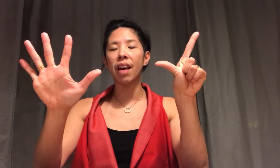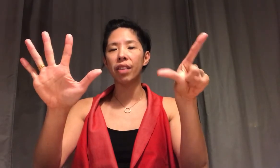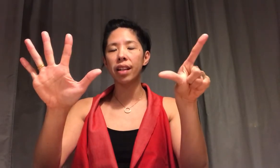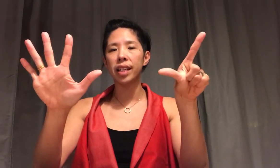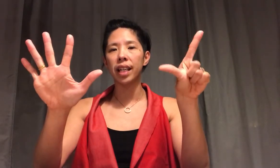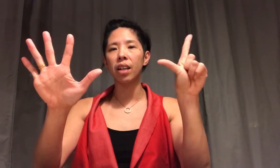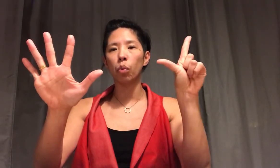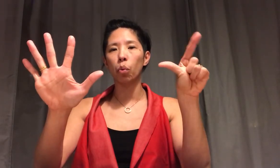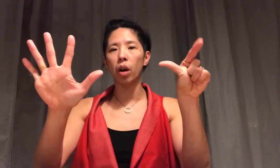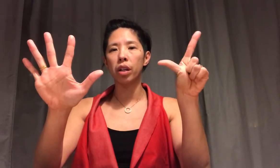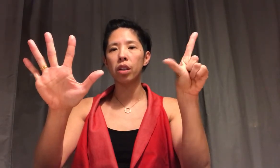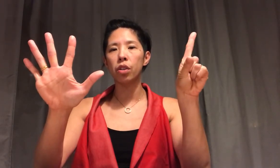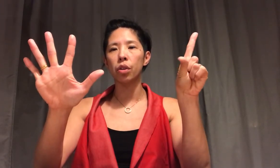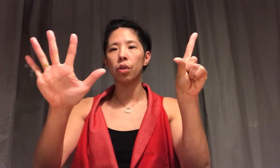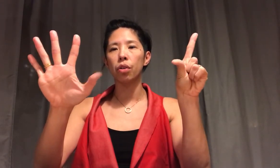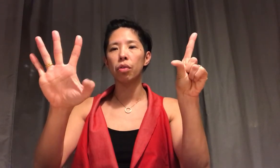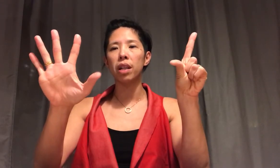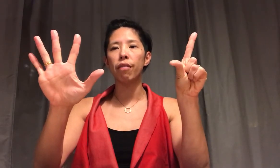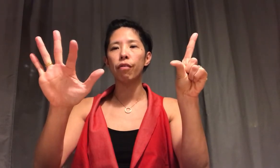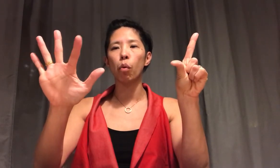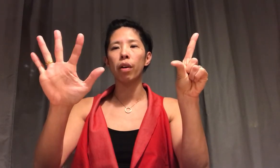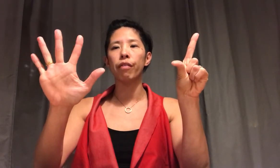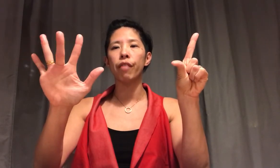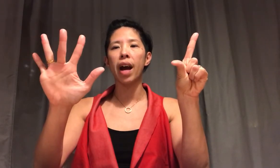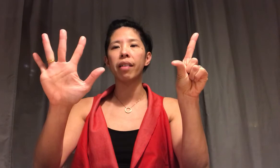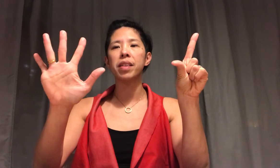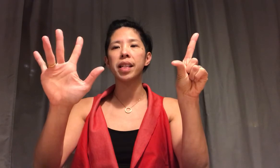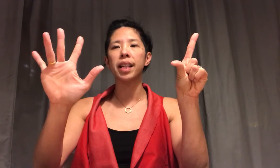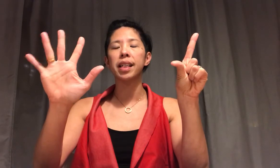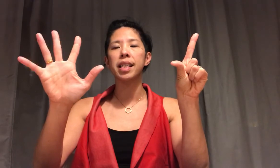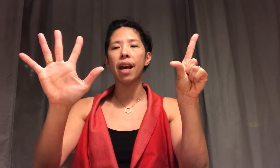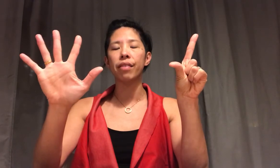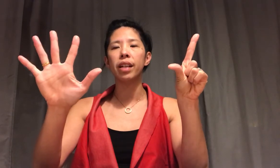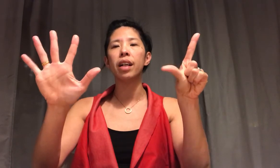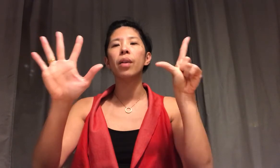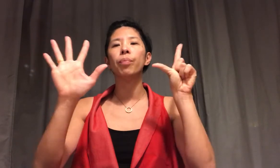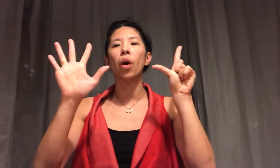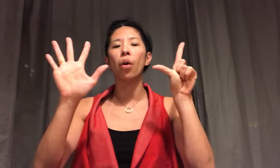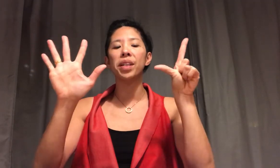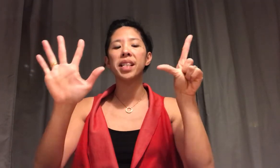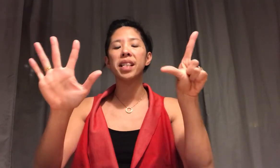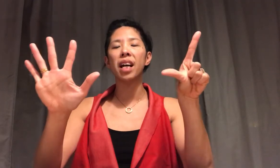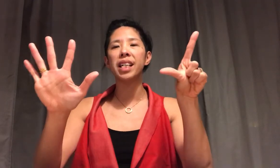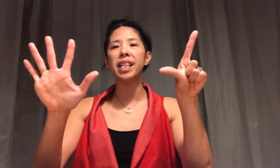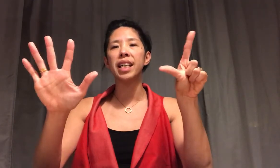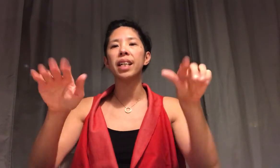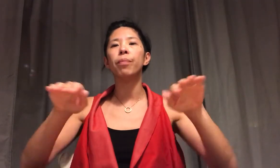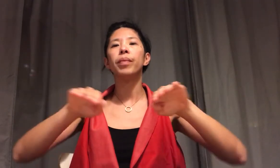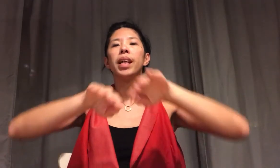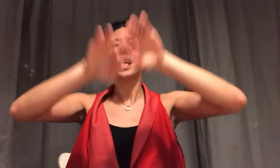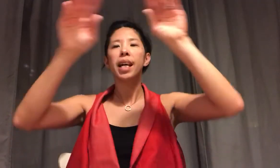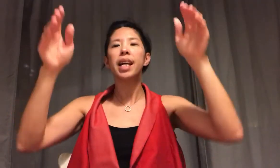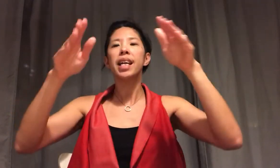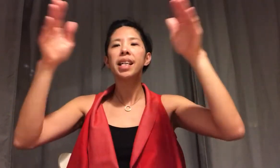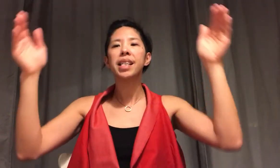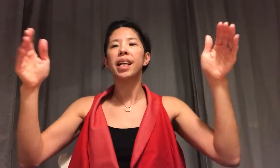seventh day. One, two, three, four, five, six, seven. On Sunday, it's